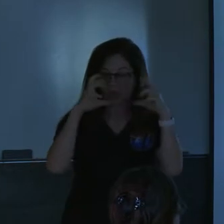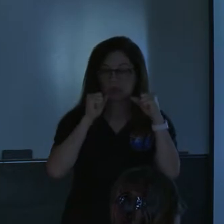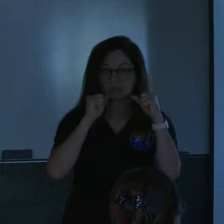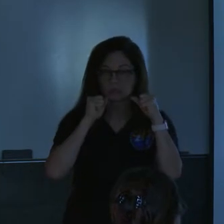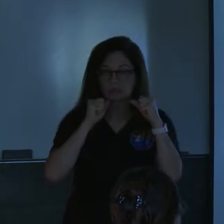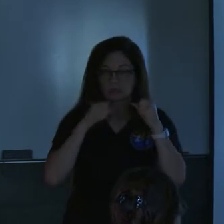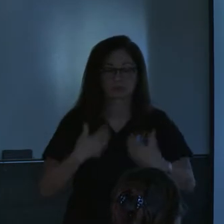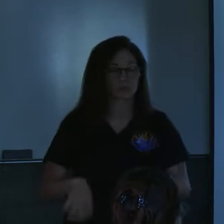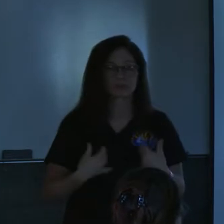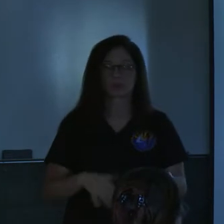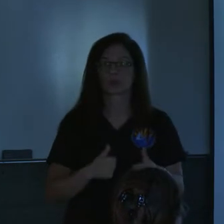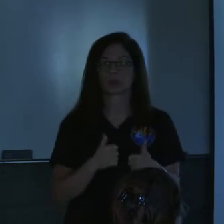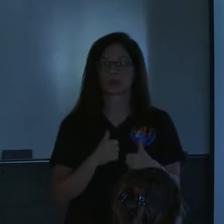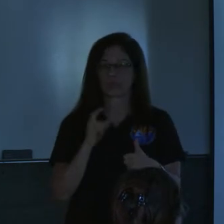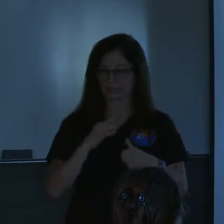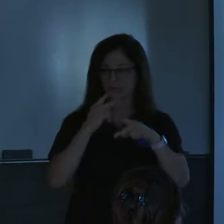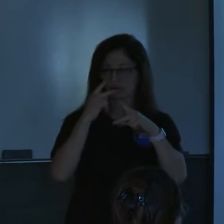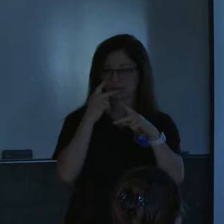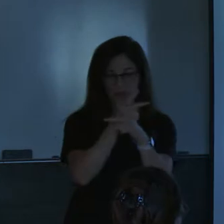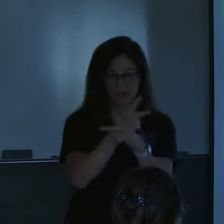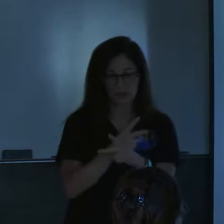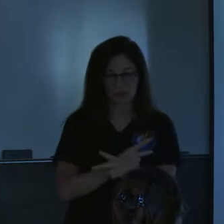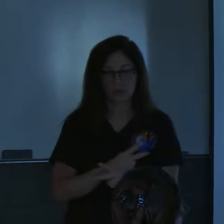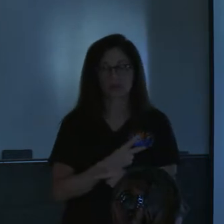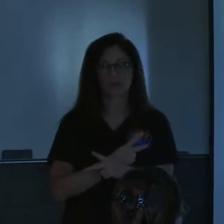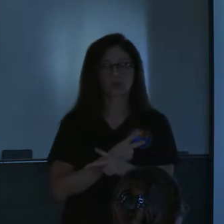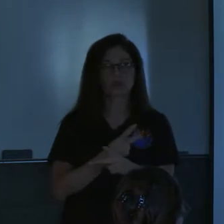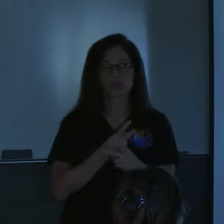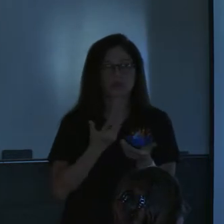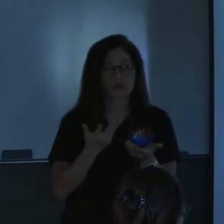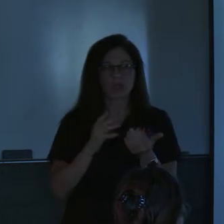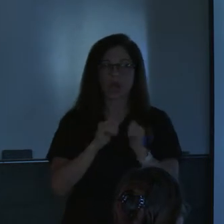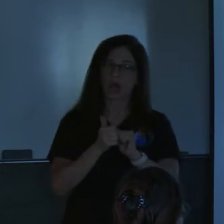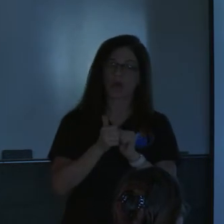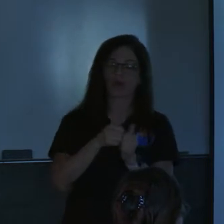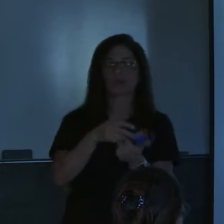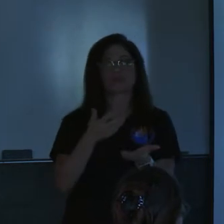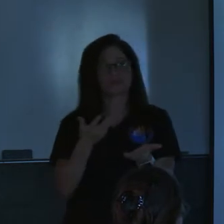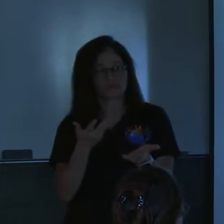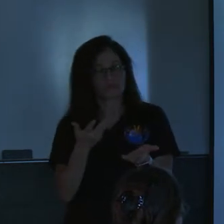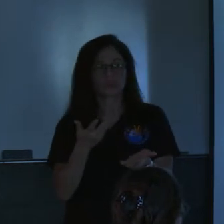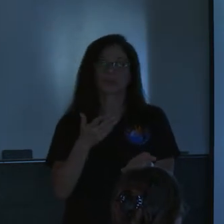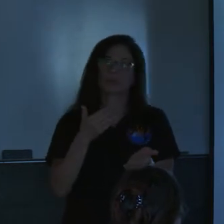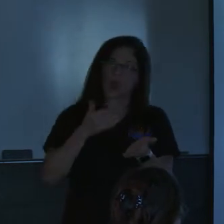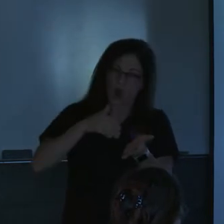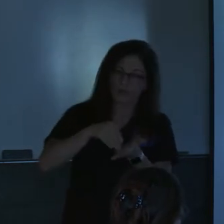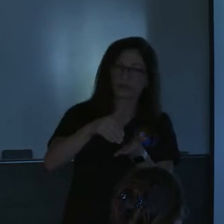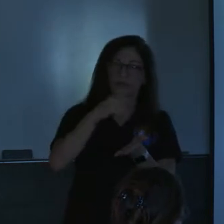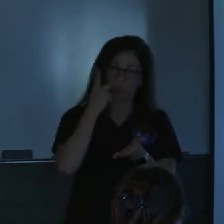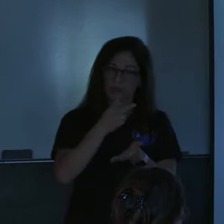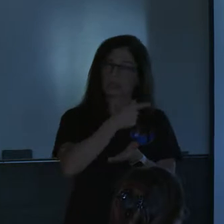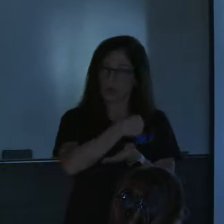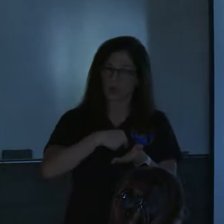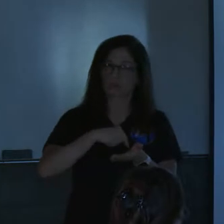when you do the calculations on how common or how frequently you might see some of